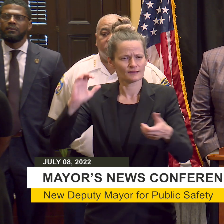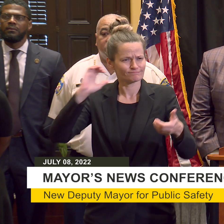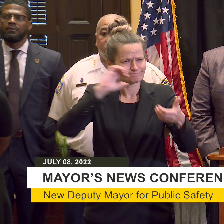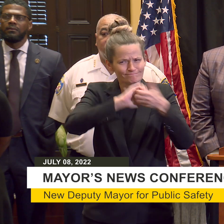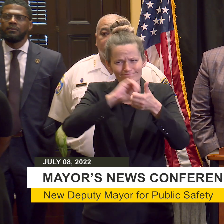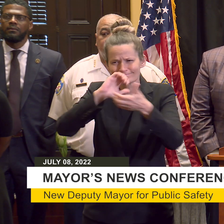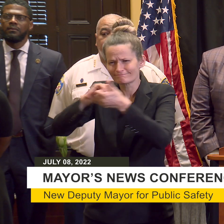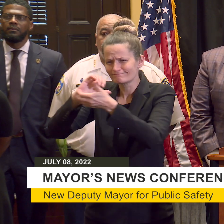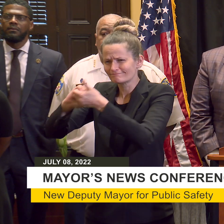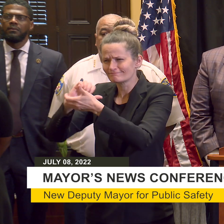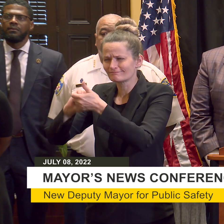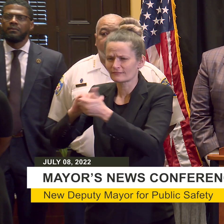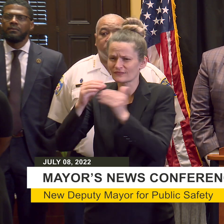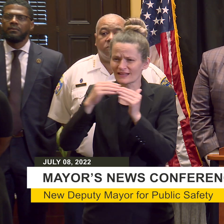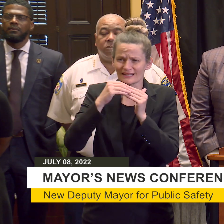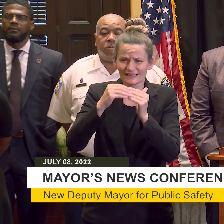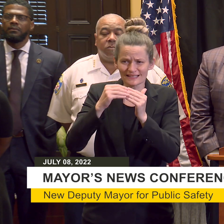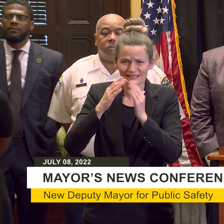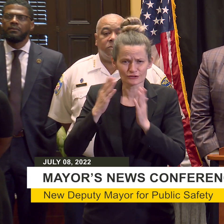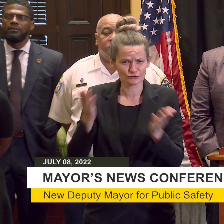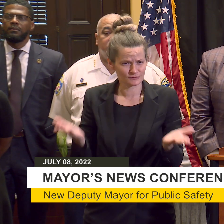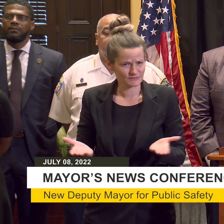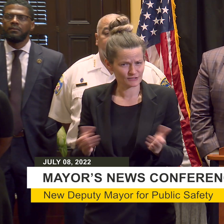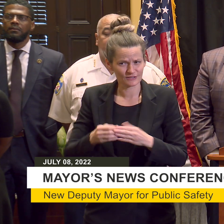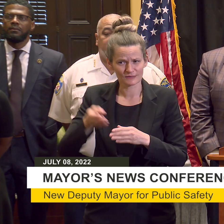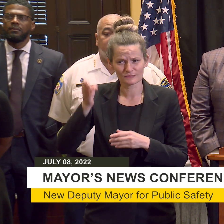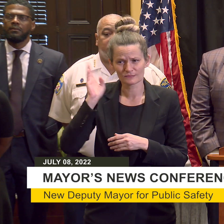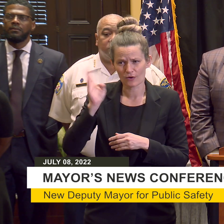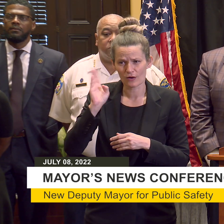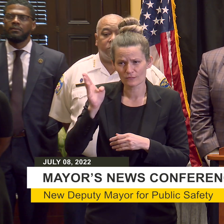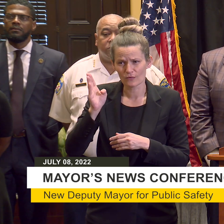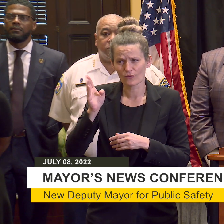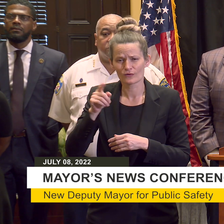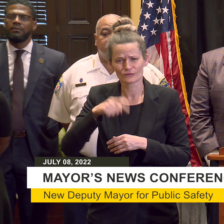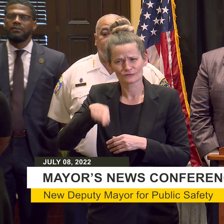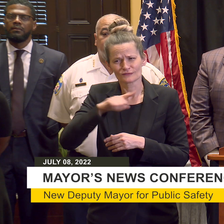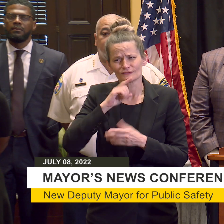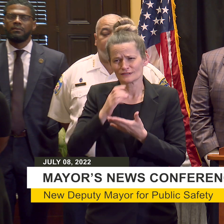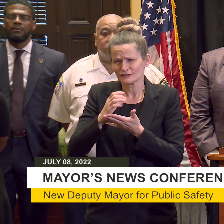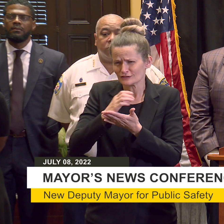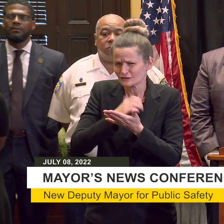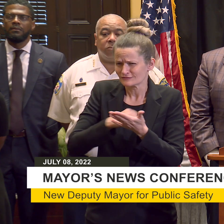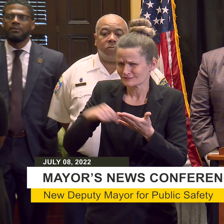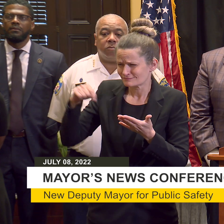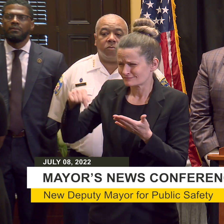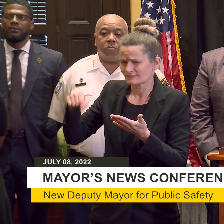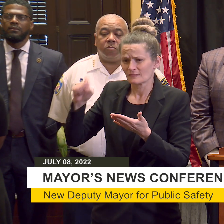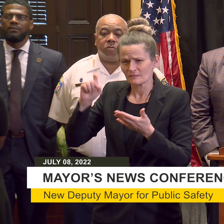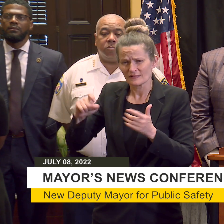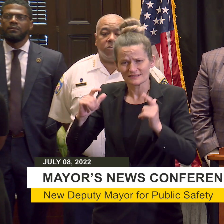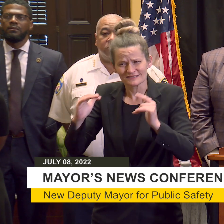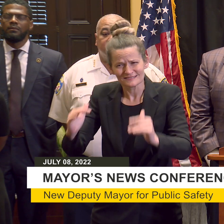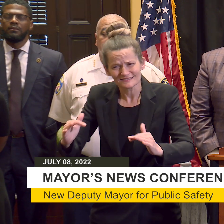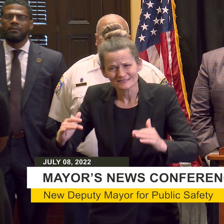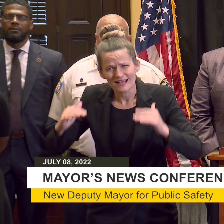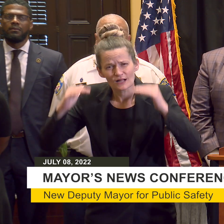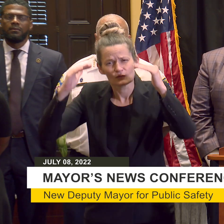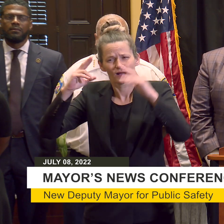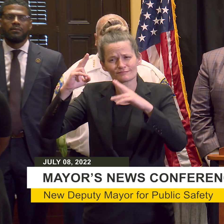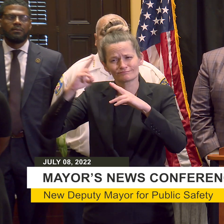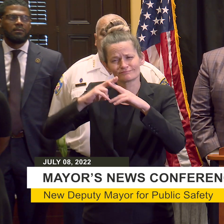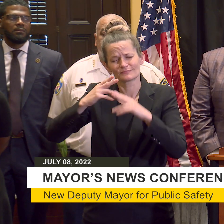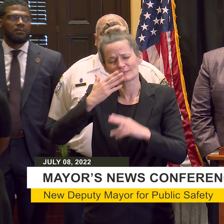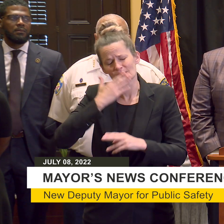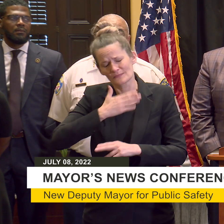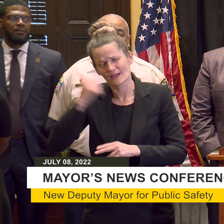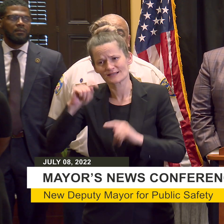here in Baltimore, because Baltimoreans deserve nothing less than us assembling the best possible team for Baltimore. And thank